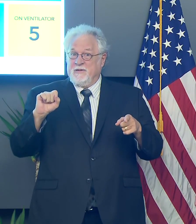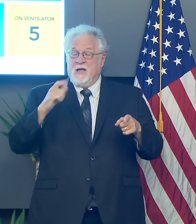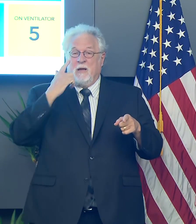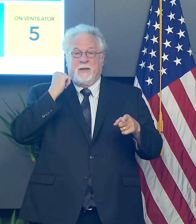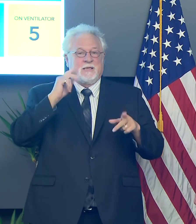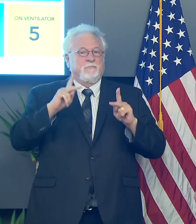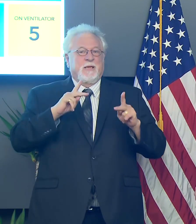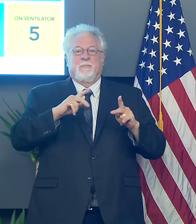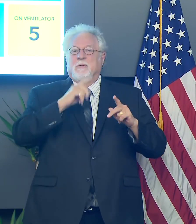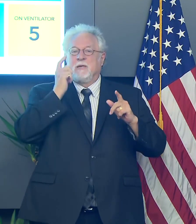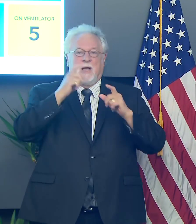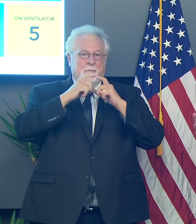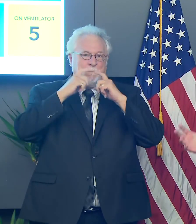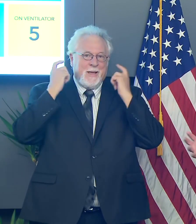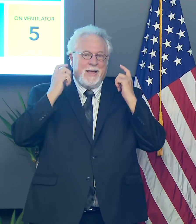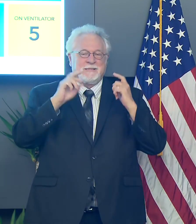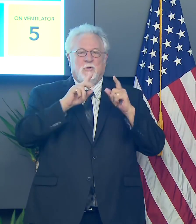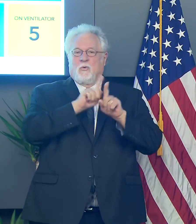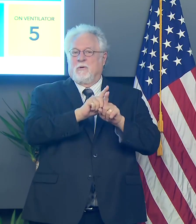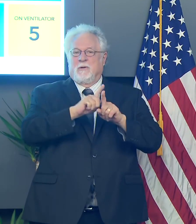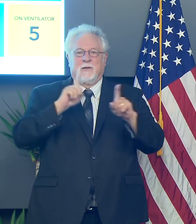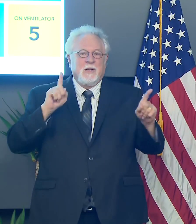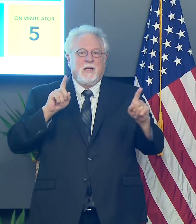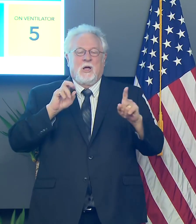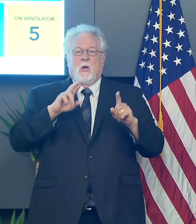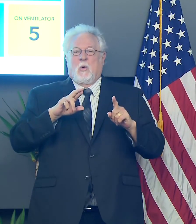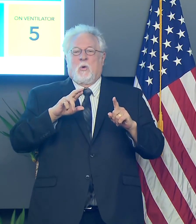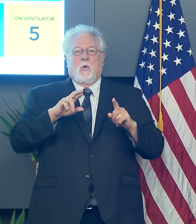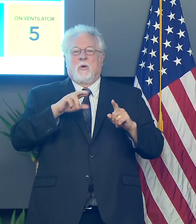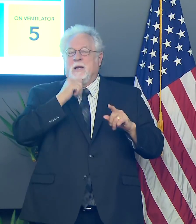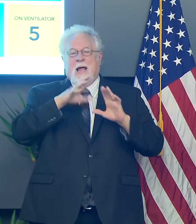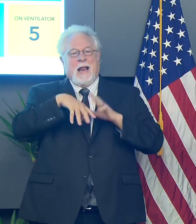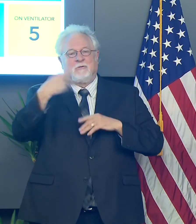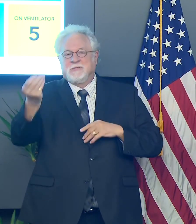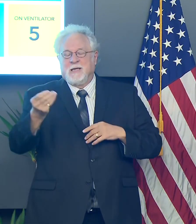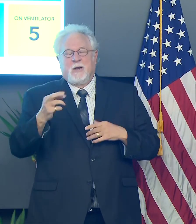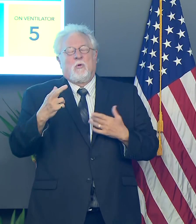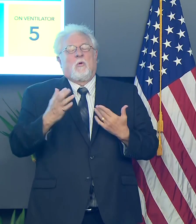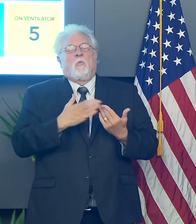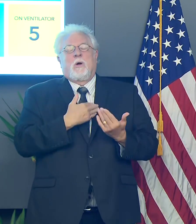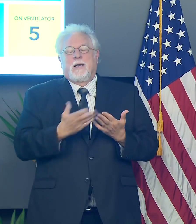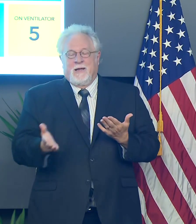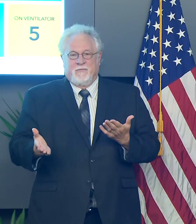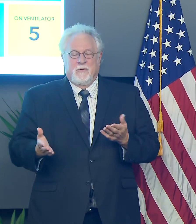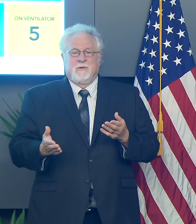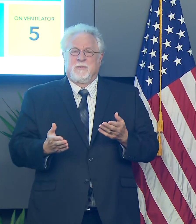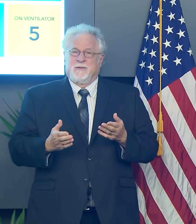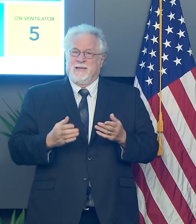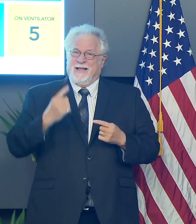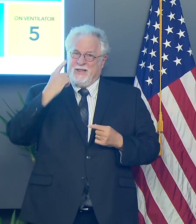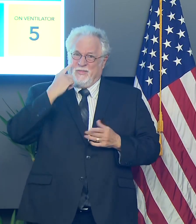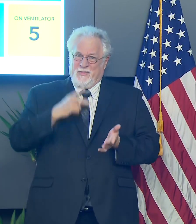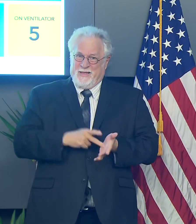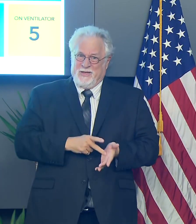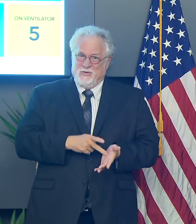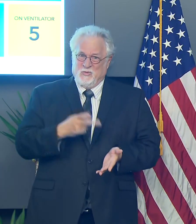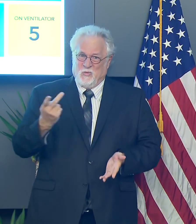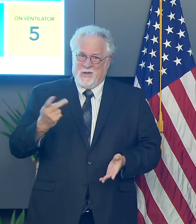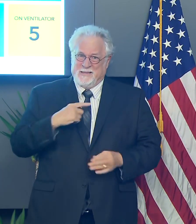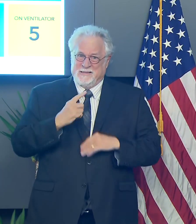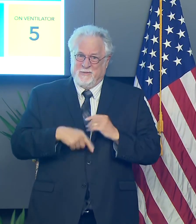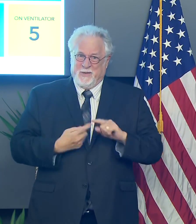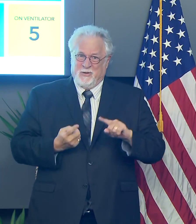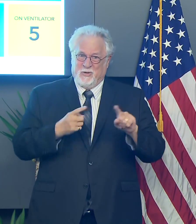because people won't be masking or physically distant, or maybe it's not going to be outside or whatever. I'm asking you to think twice about going.